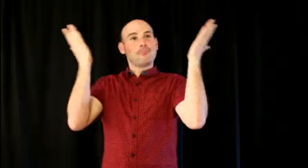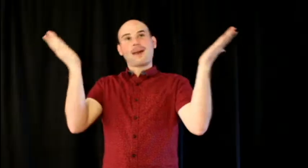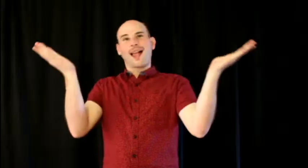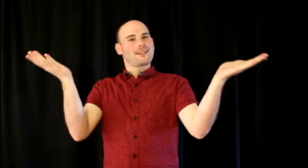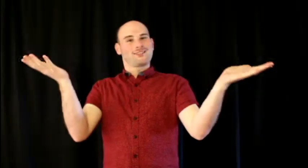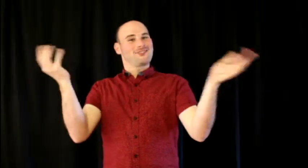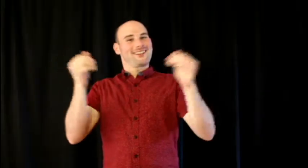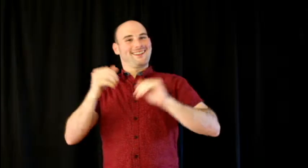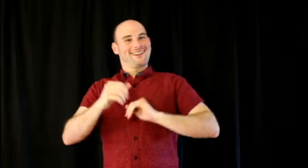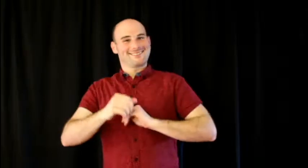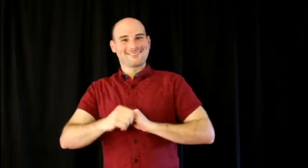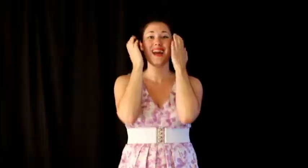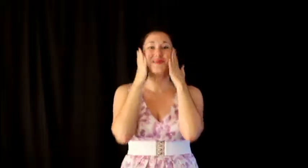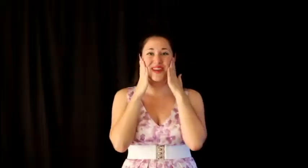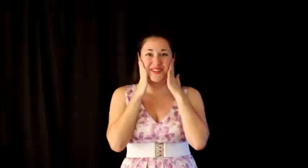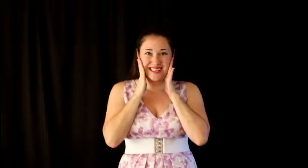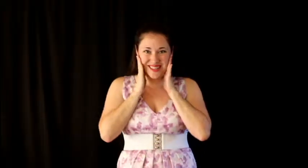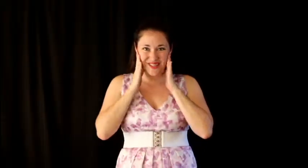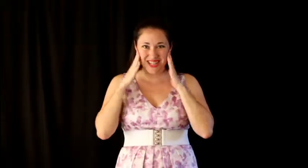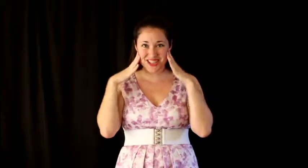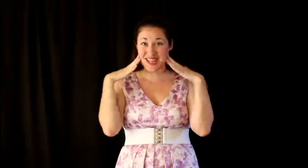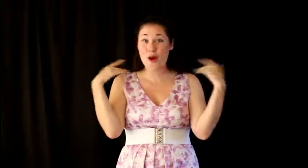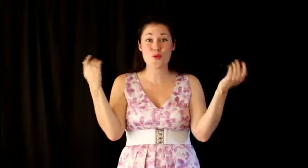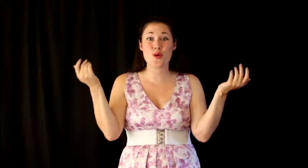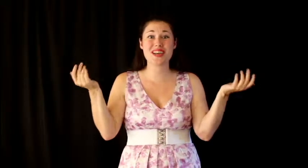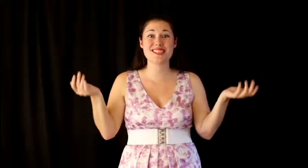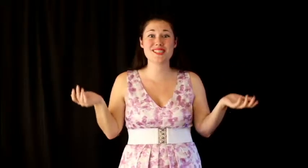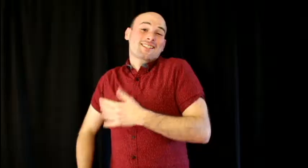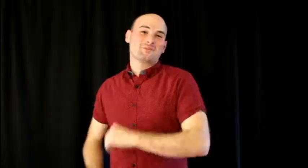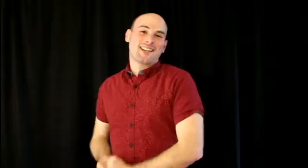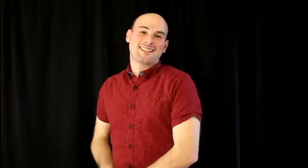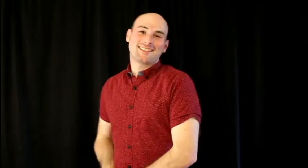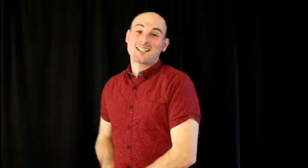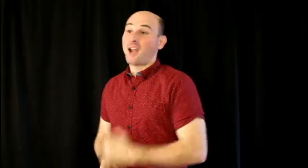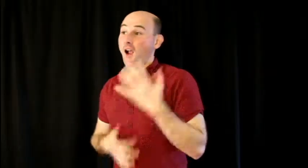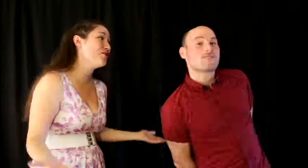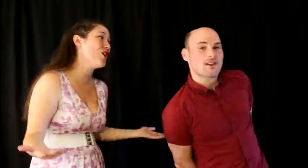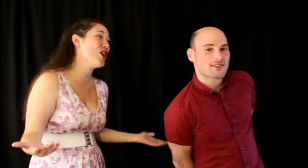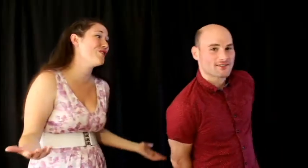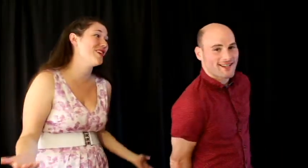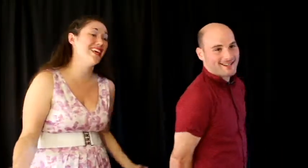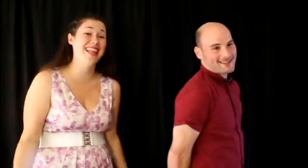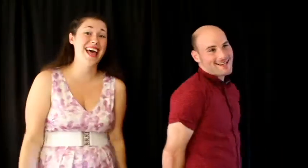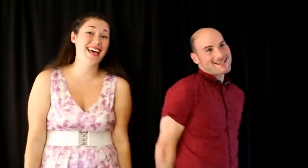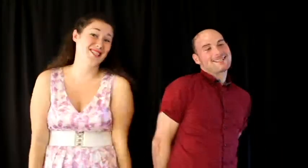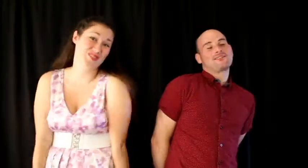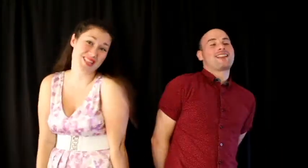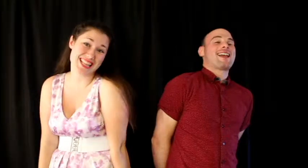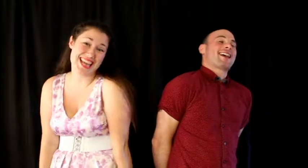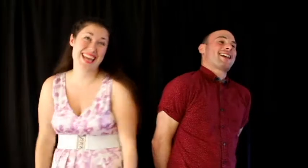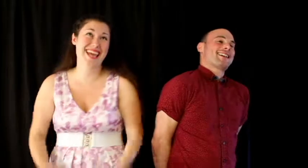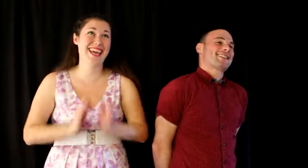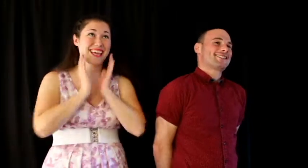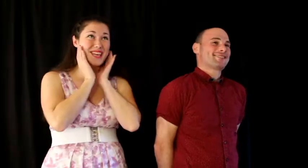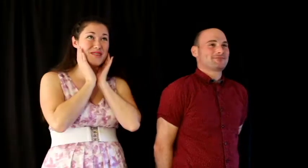My head is reeling. My face is flushing. What is this feeling? Fervent as a flame.